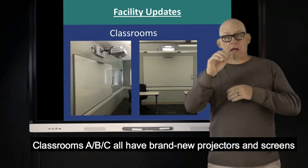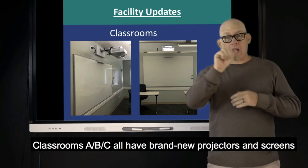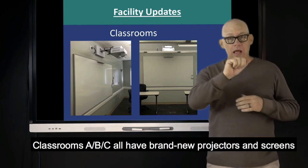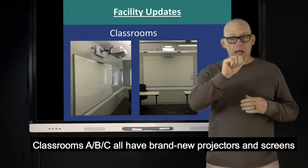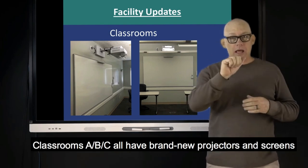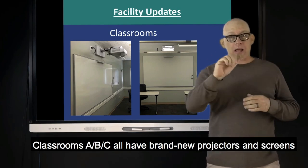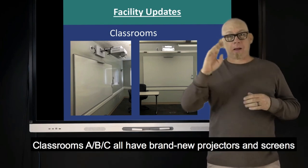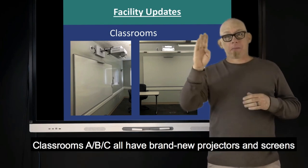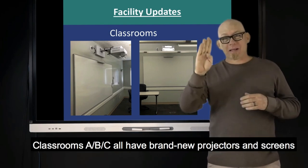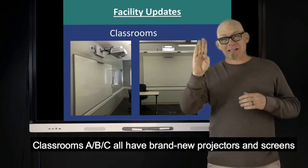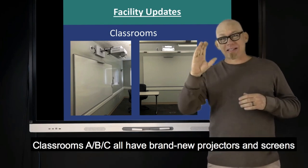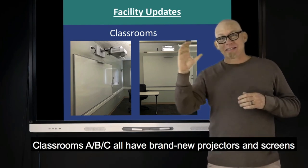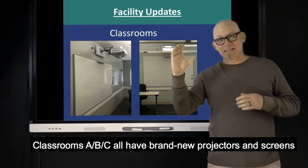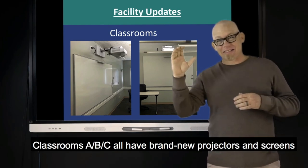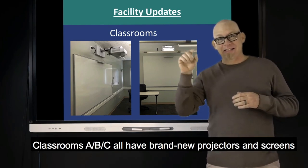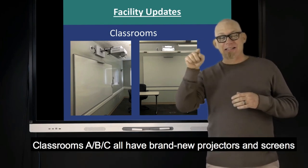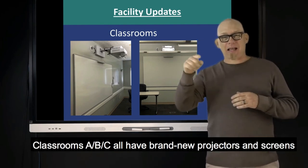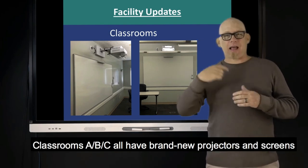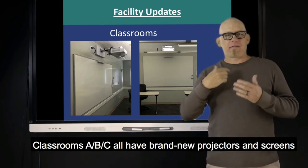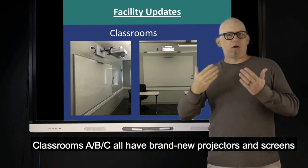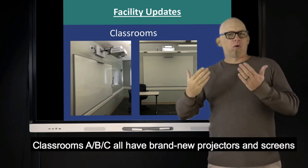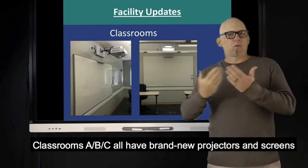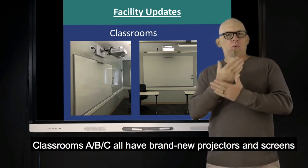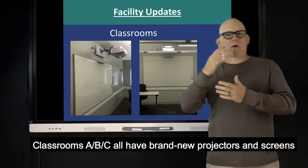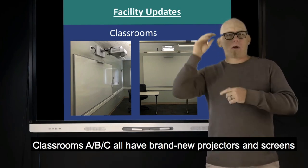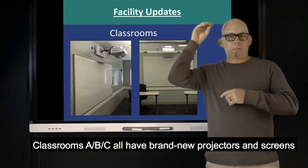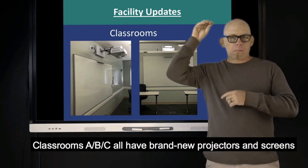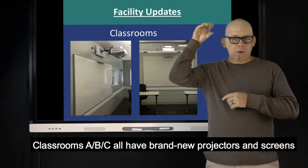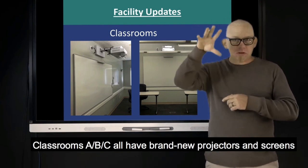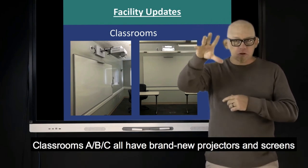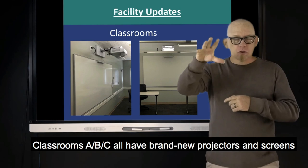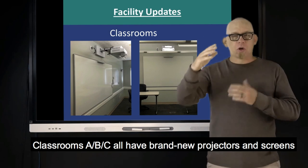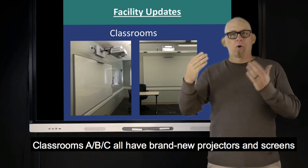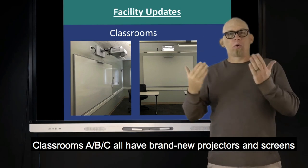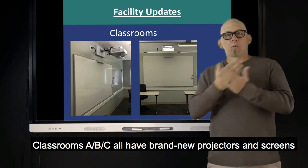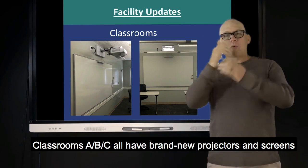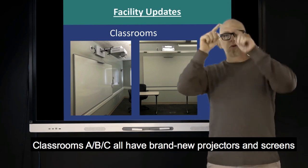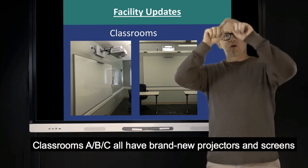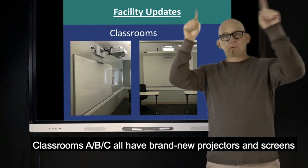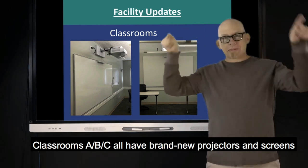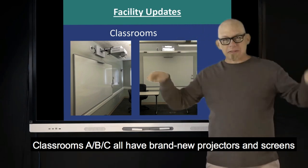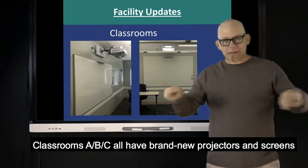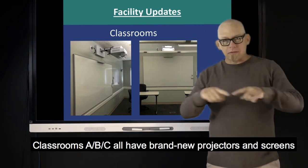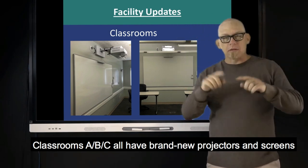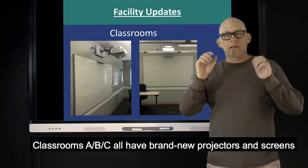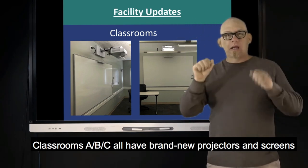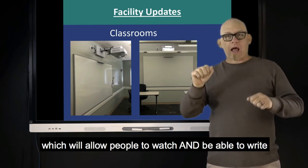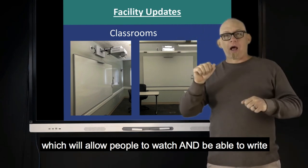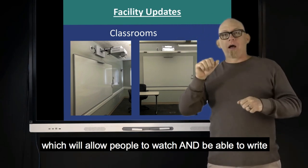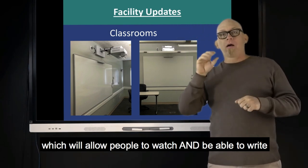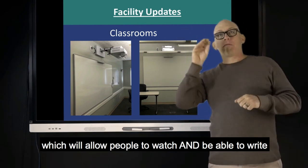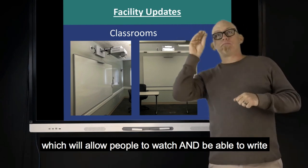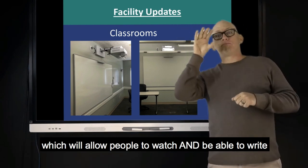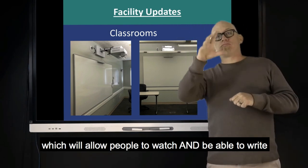In classrooms A, B, and C, we've got new projectors and new screens